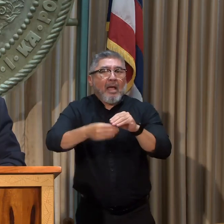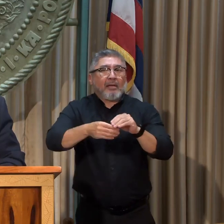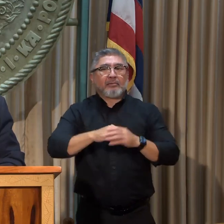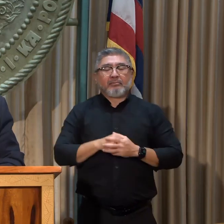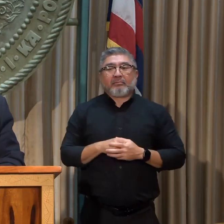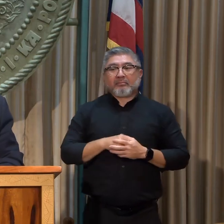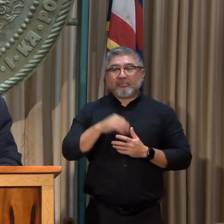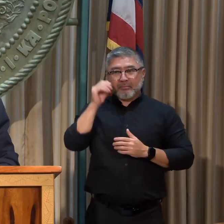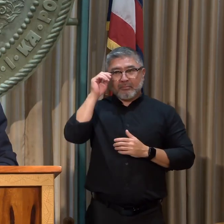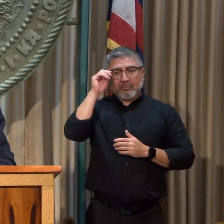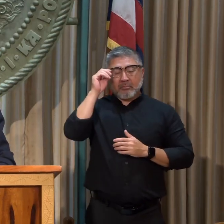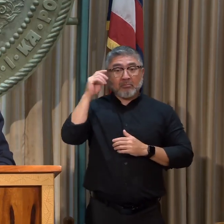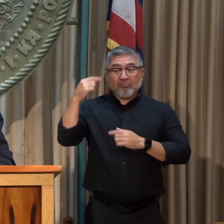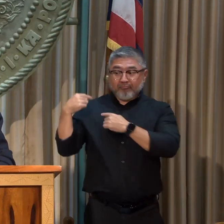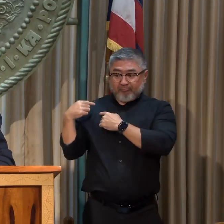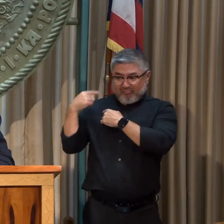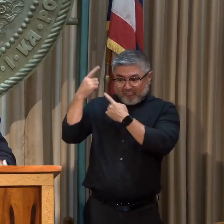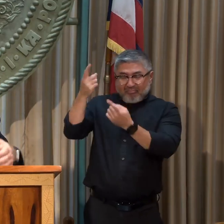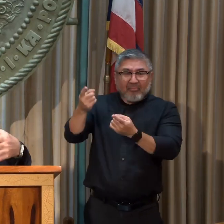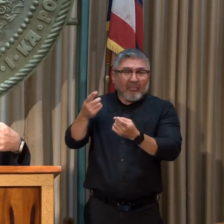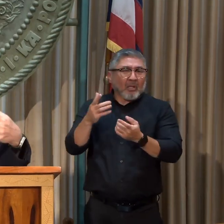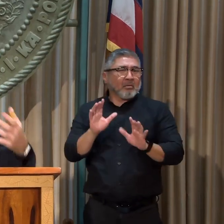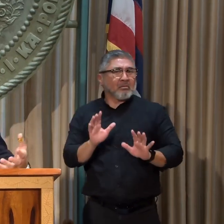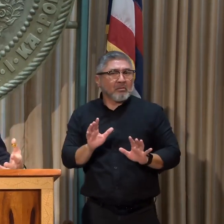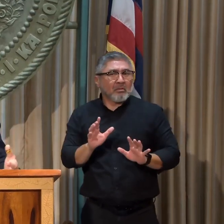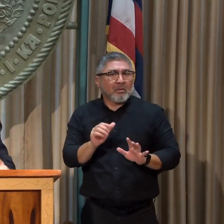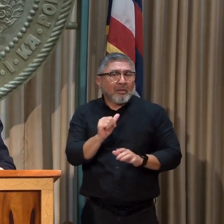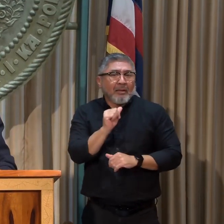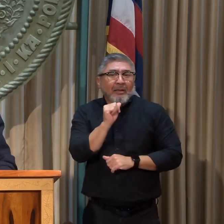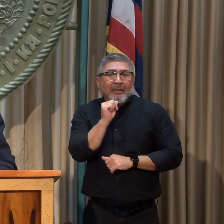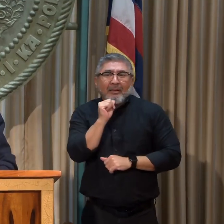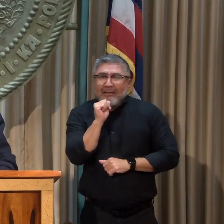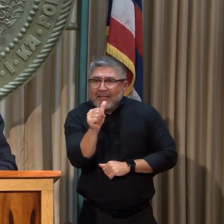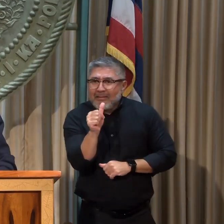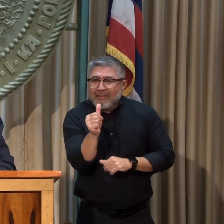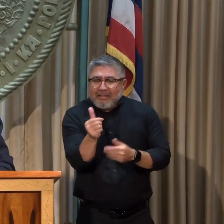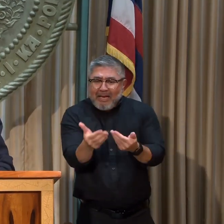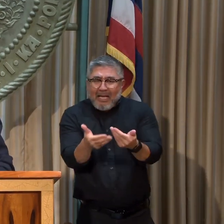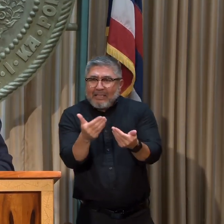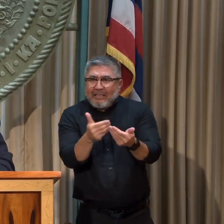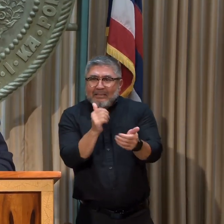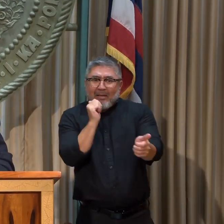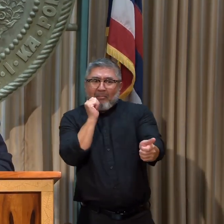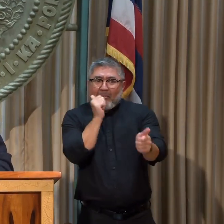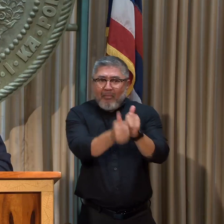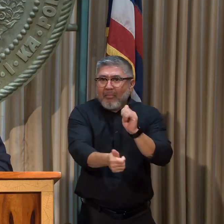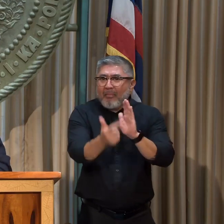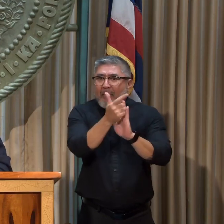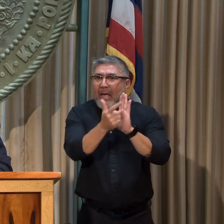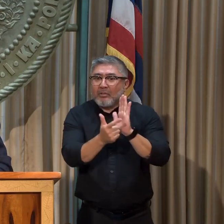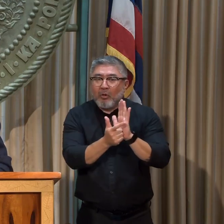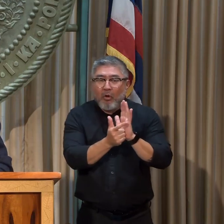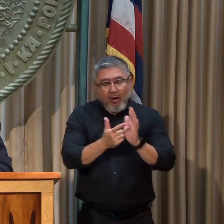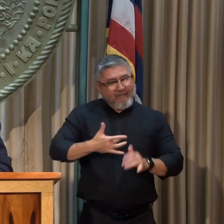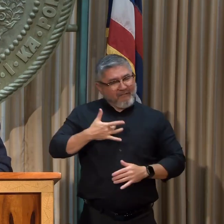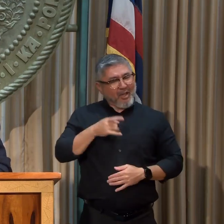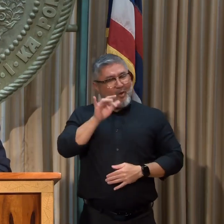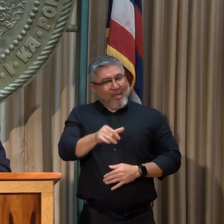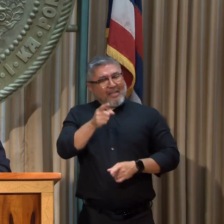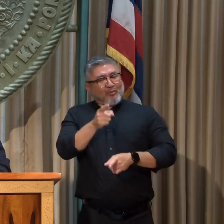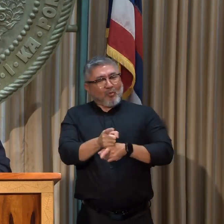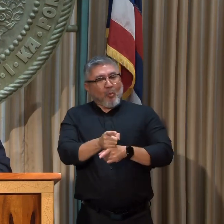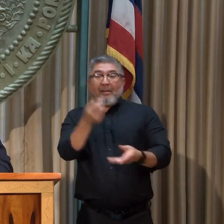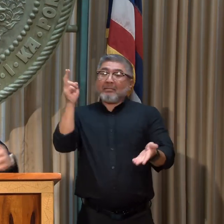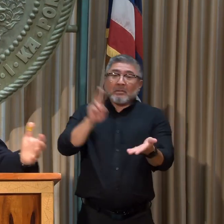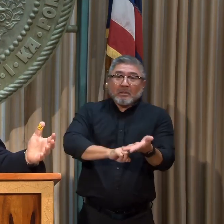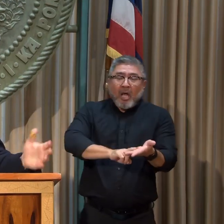Historically, it is not easy to simply pass legislation and move policy just because it's right. It often